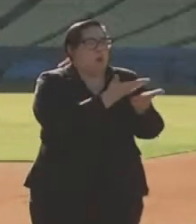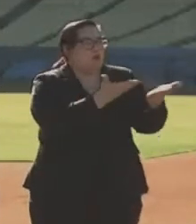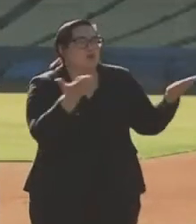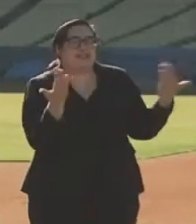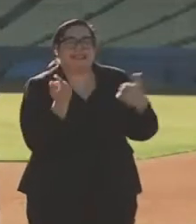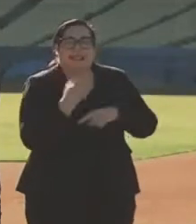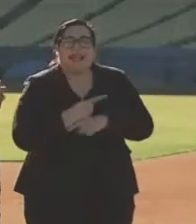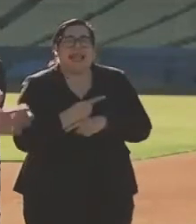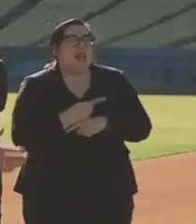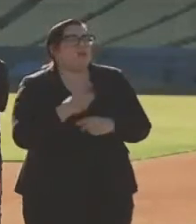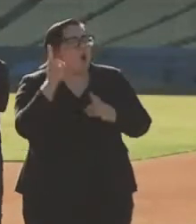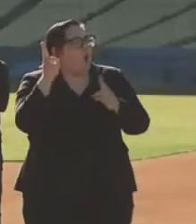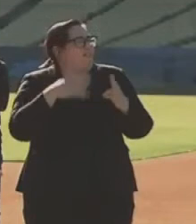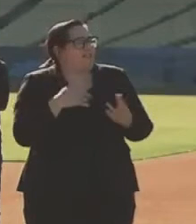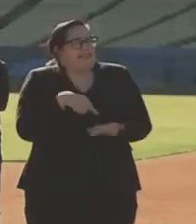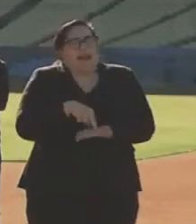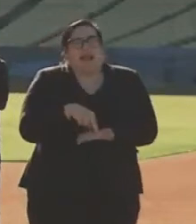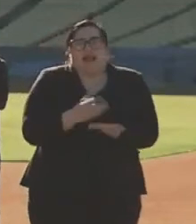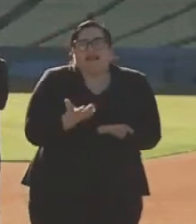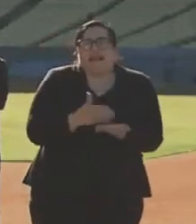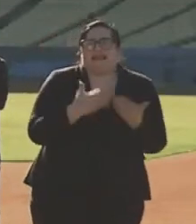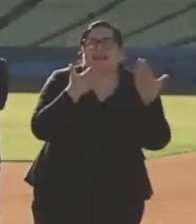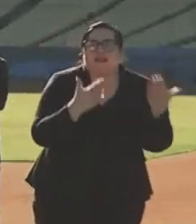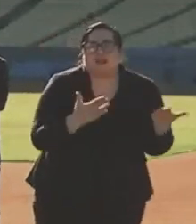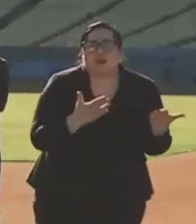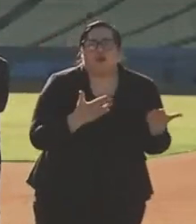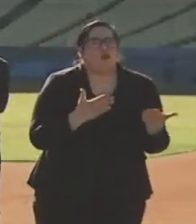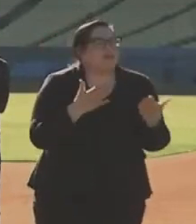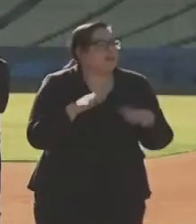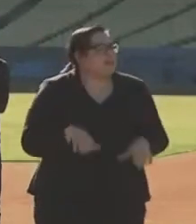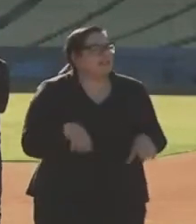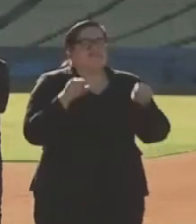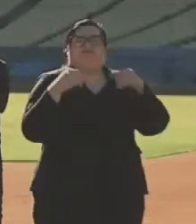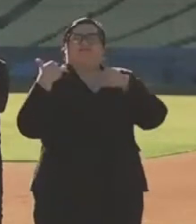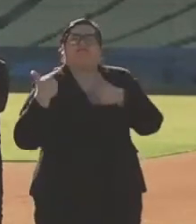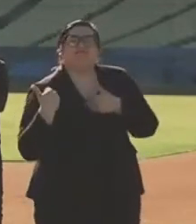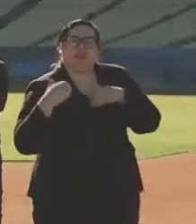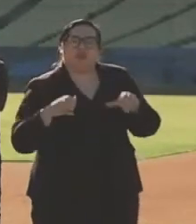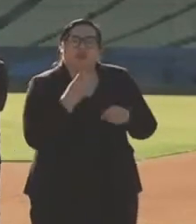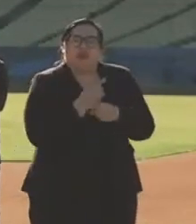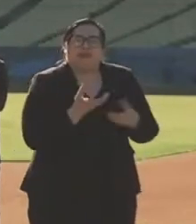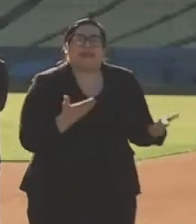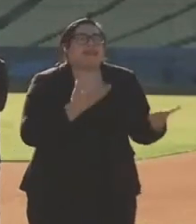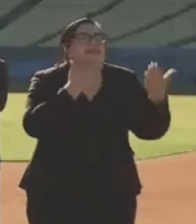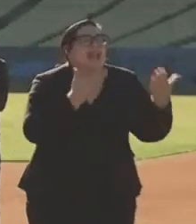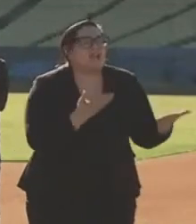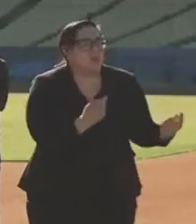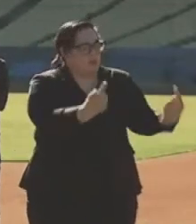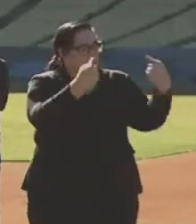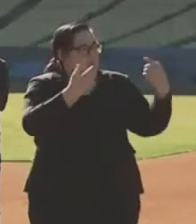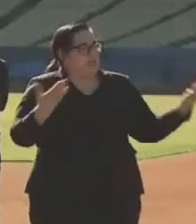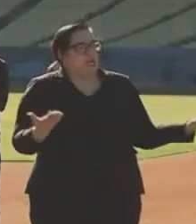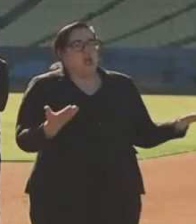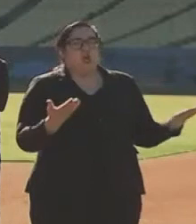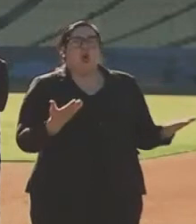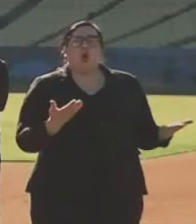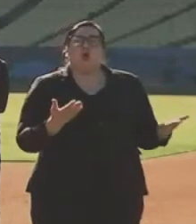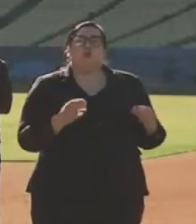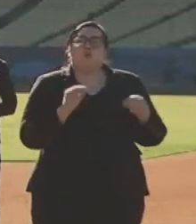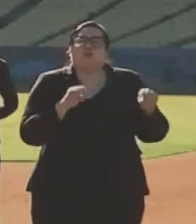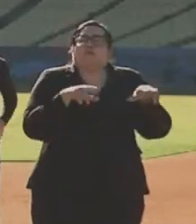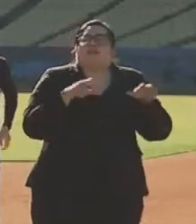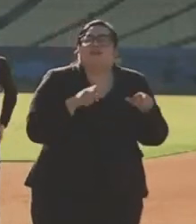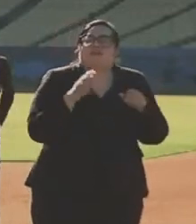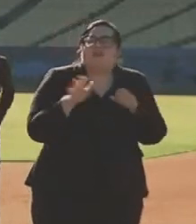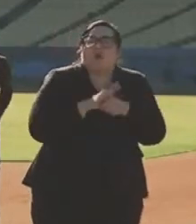It's an honor to be here. Stan, thank you for once again stepping up, stepping in, doing the right thing. Thank you for being here unselfishly for the